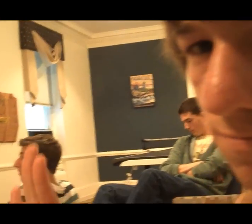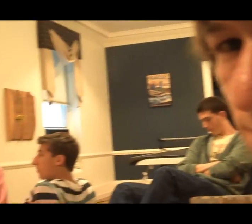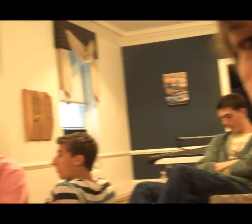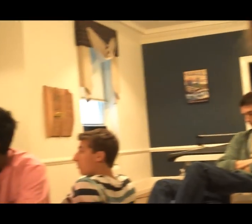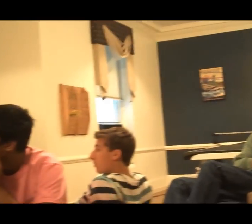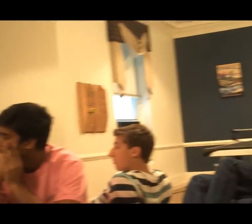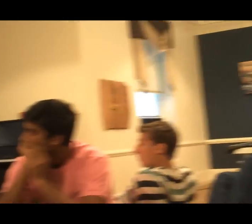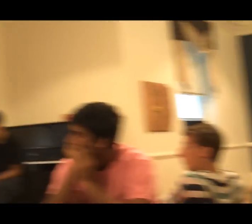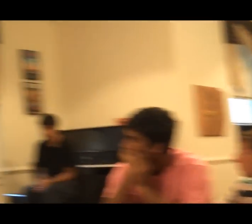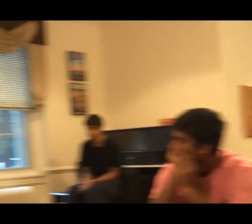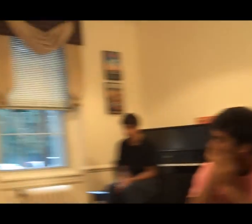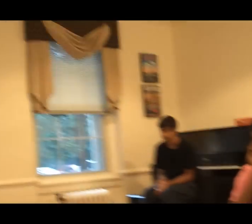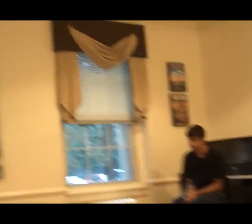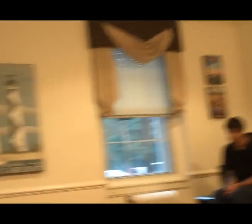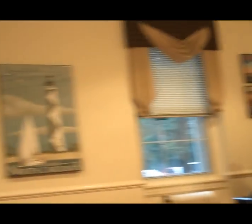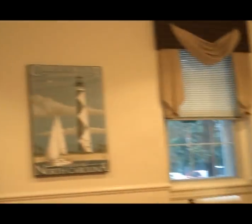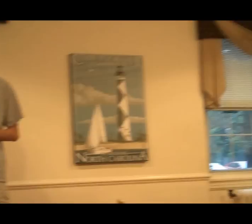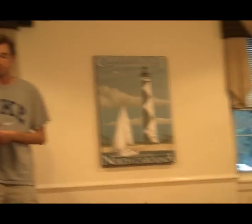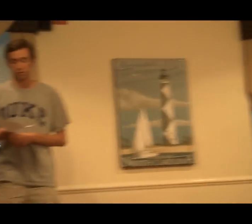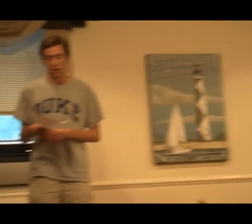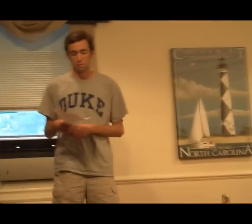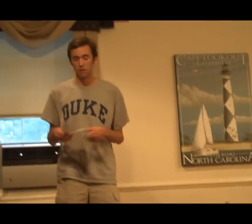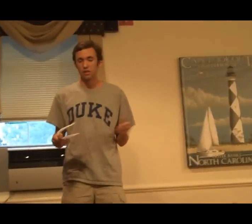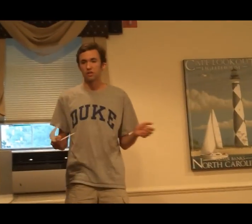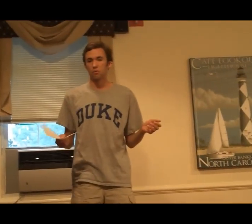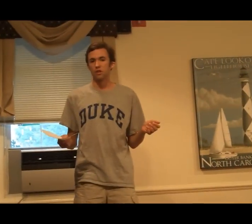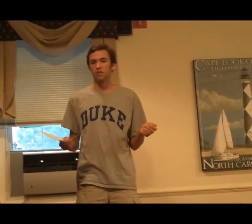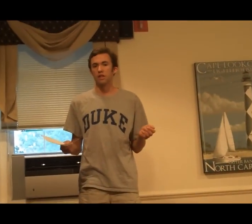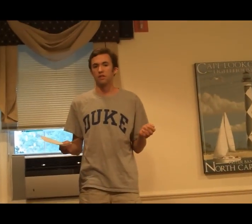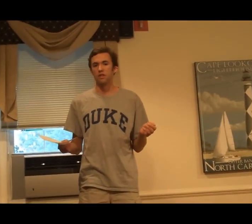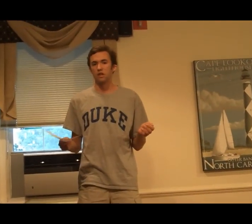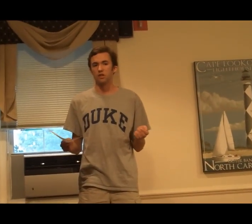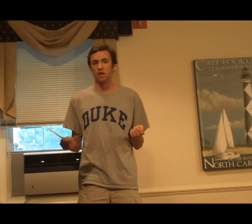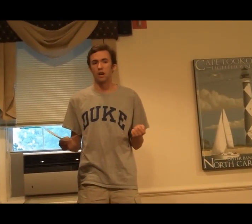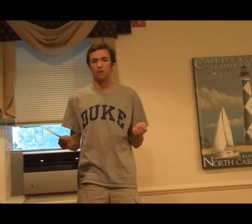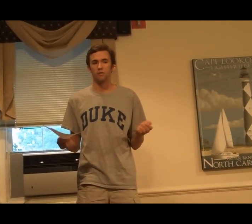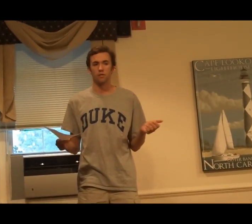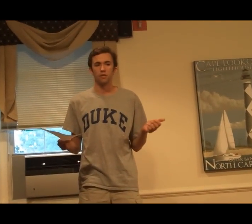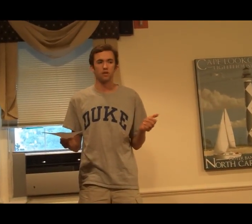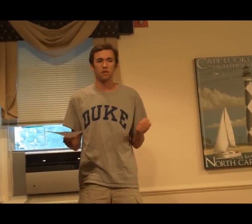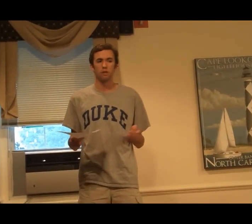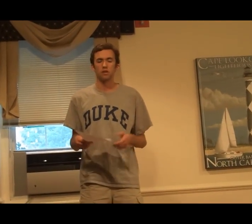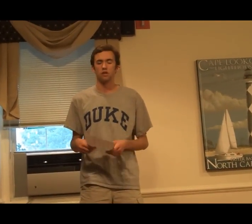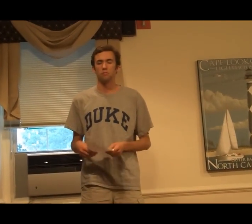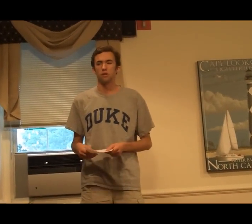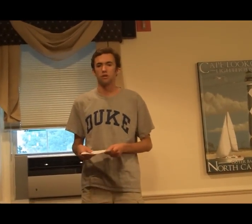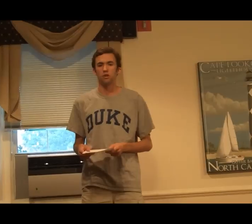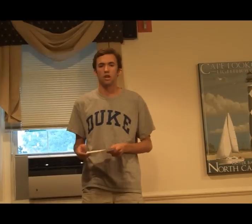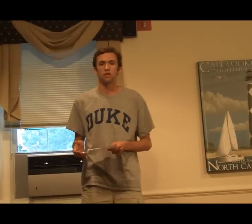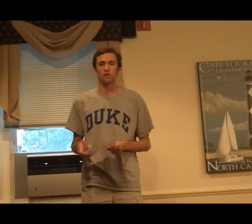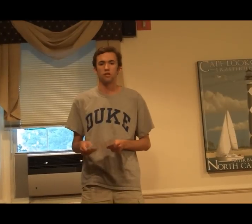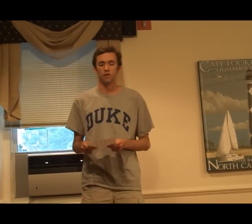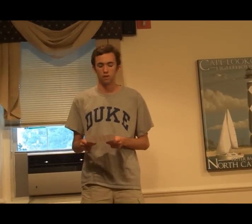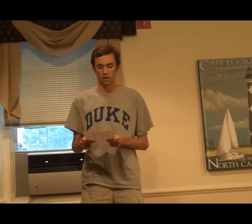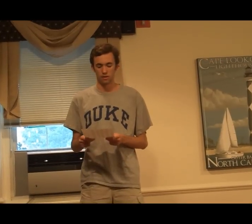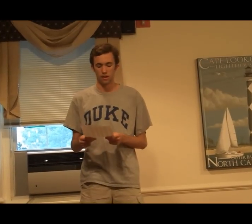He repeated what they said in order to get a treat. But this isn't what you see in the CHCI, which the Chimpanzee Human Communication Institute, like I said.